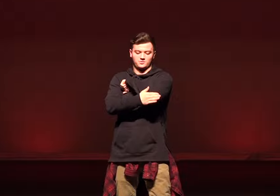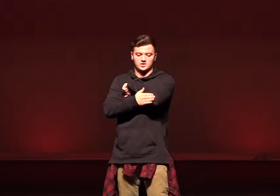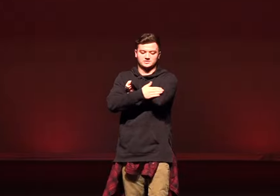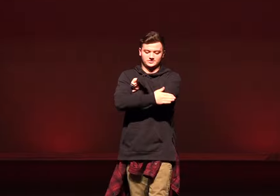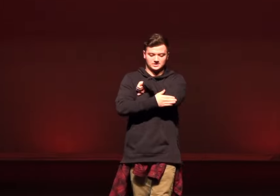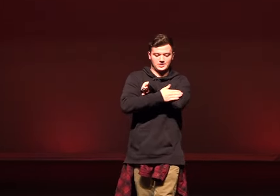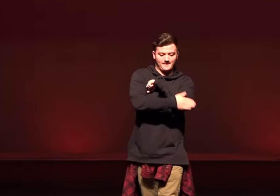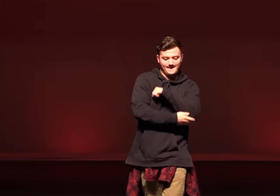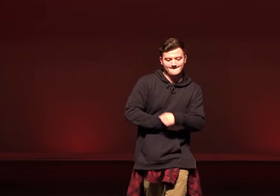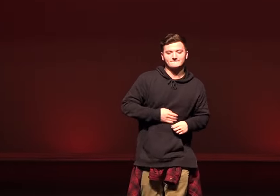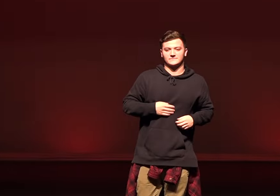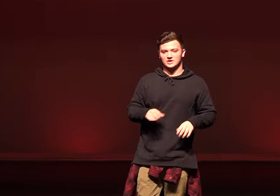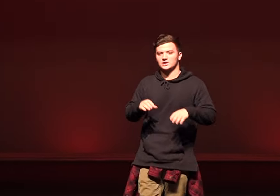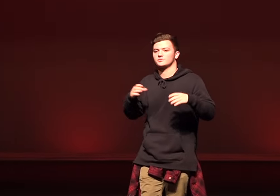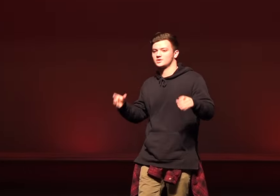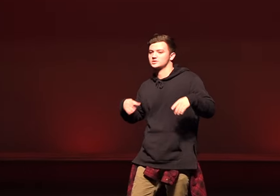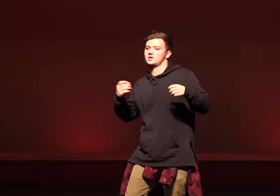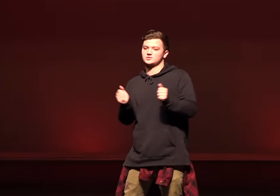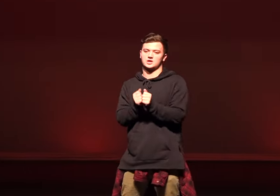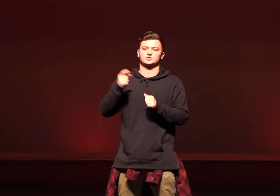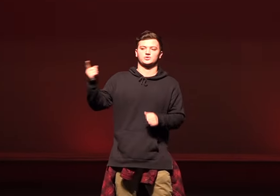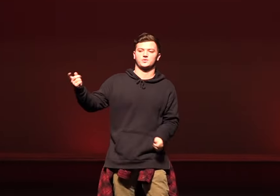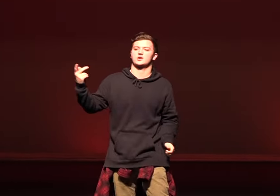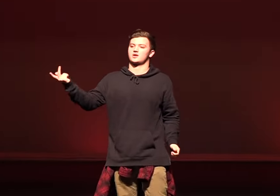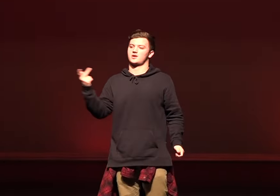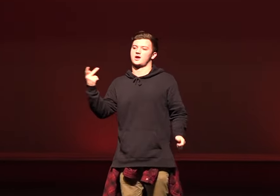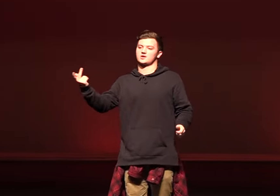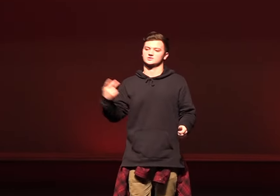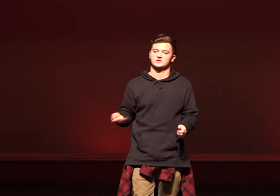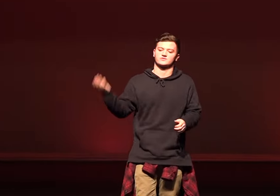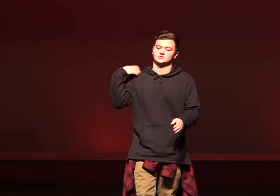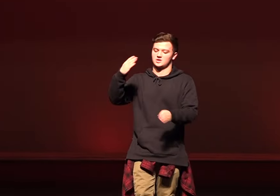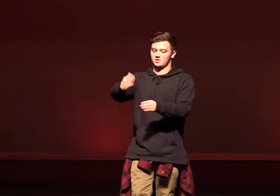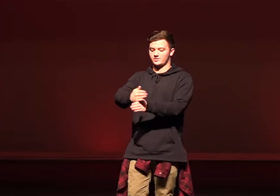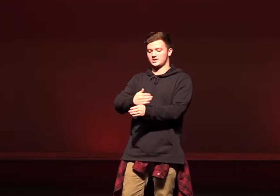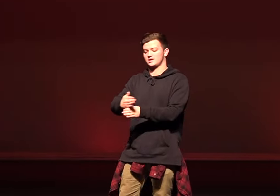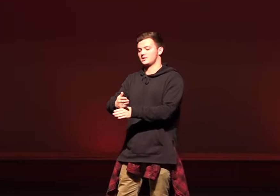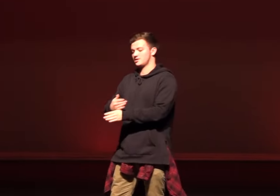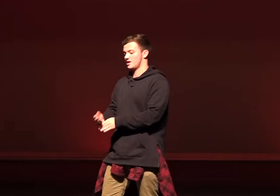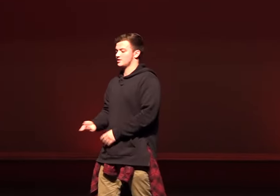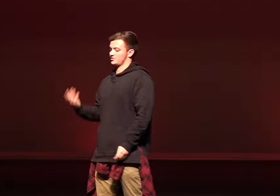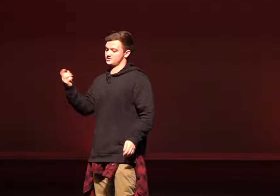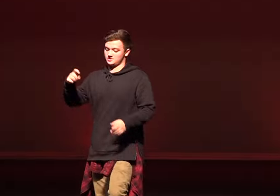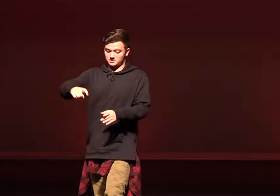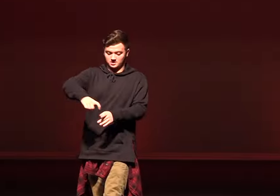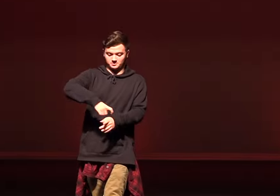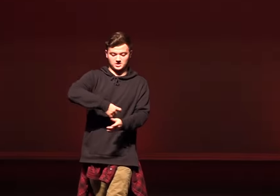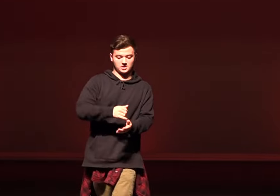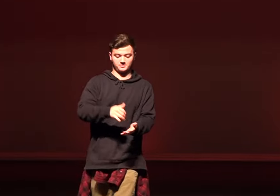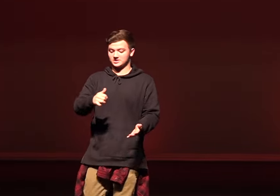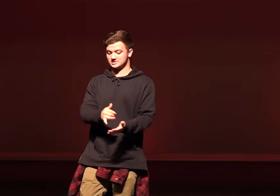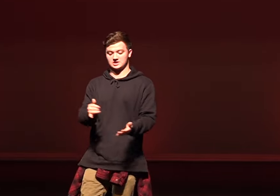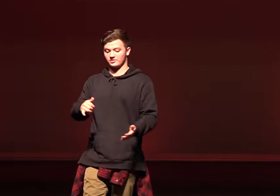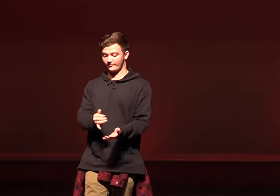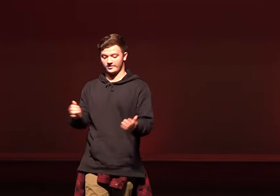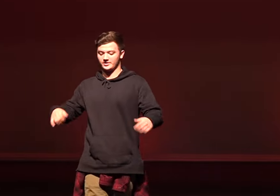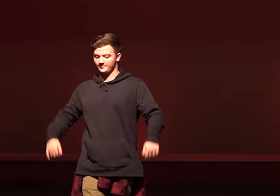Words for someone else Doing things I taught you getting nasty For someone else You used to call me on my cell phone